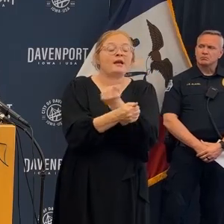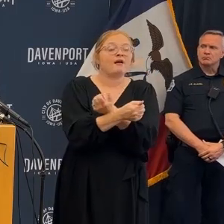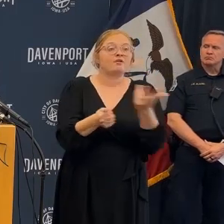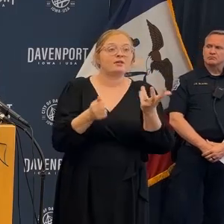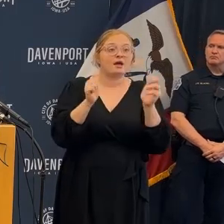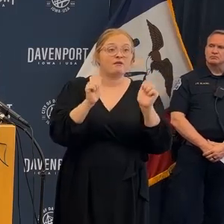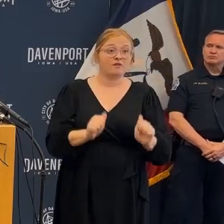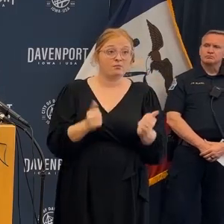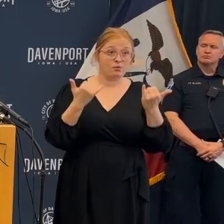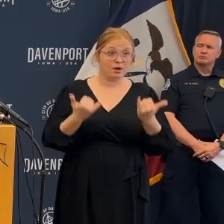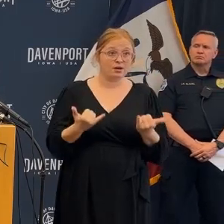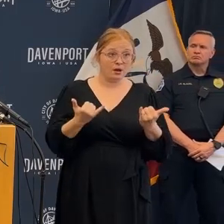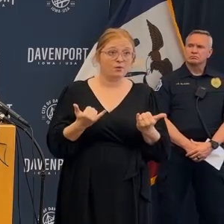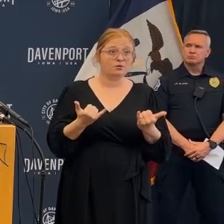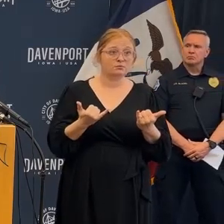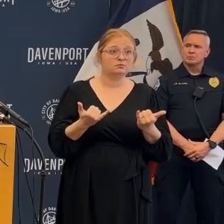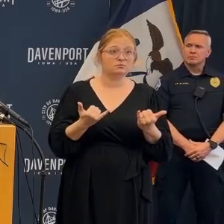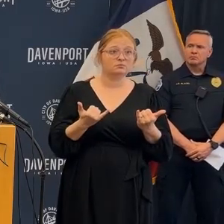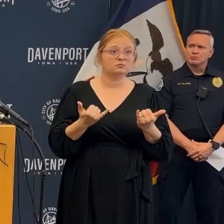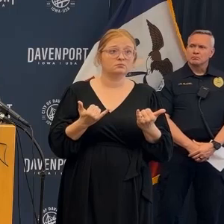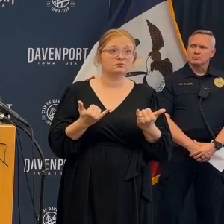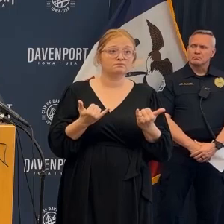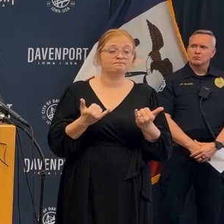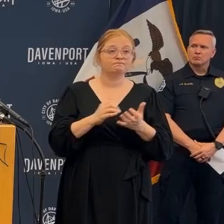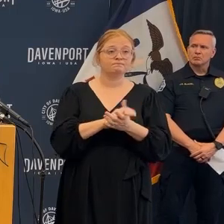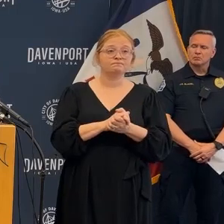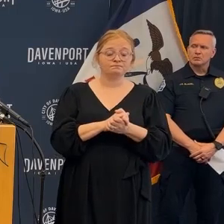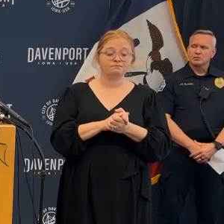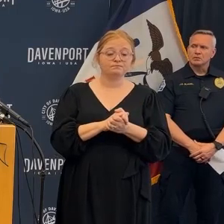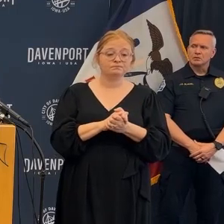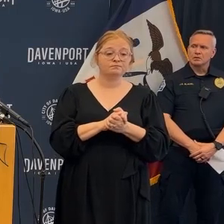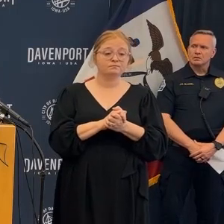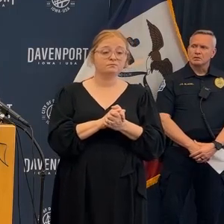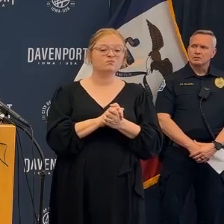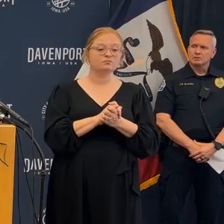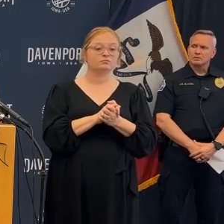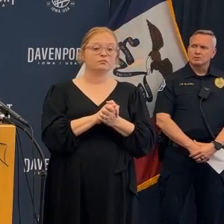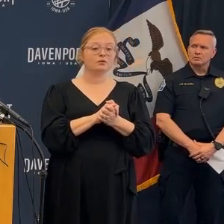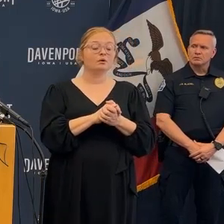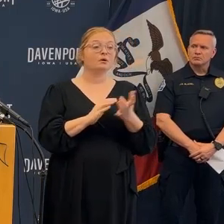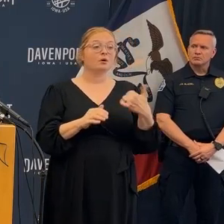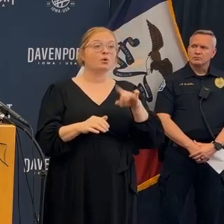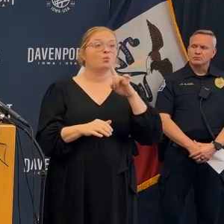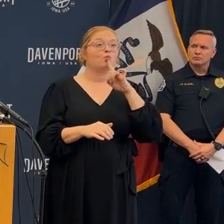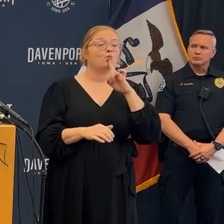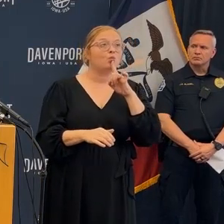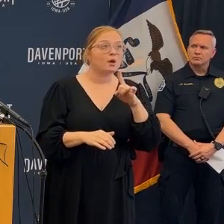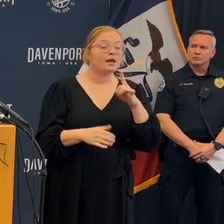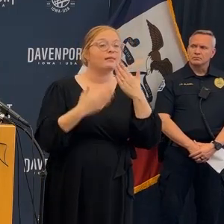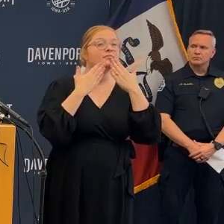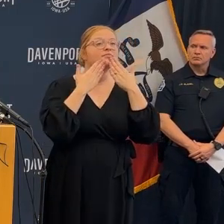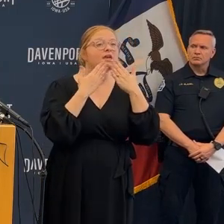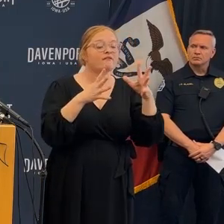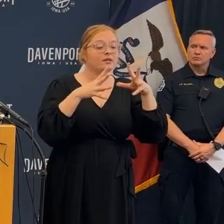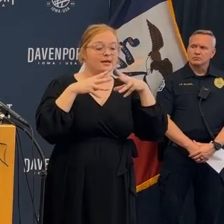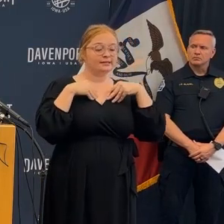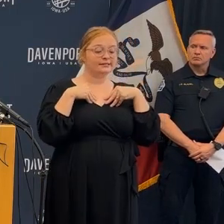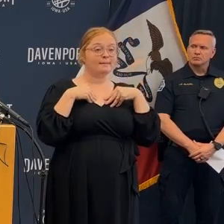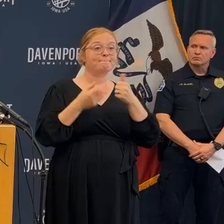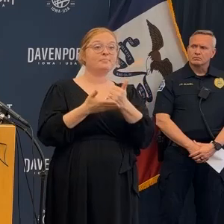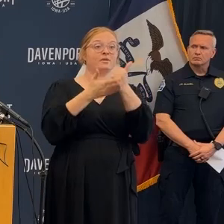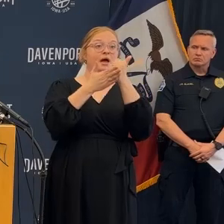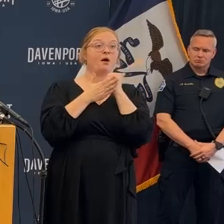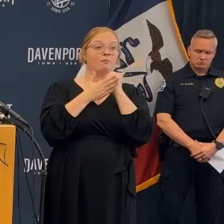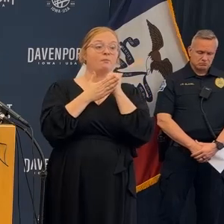we are going to find some city money to help we are using every avenue and every level of